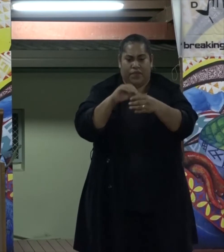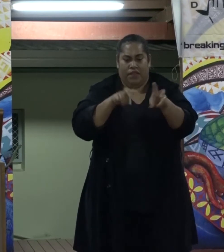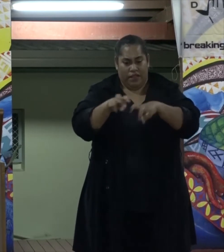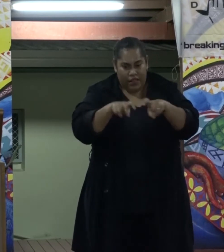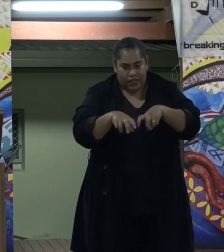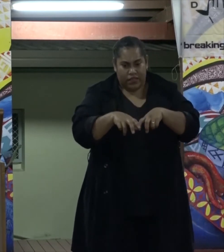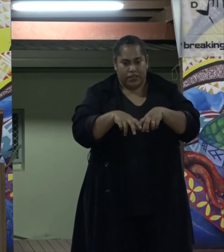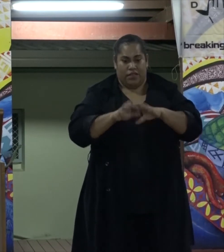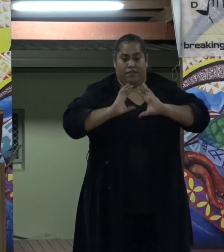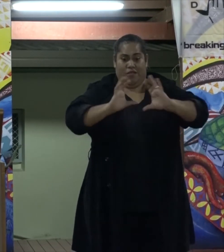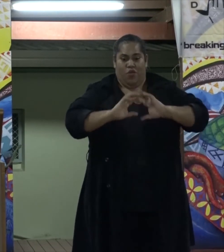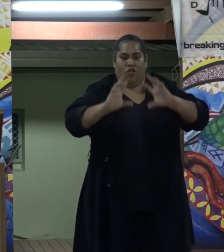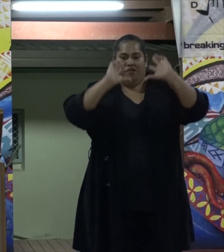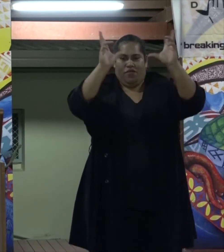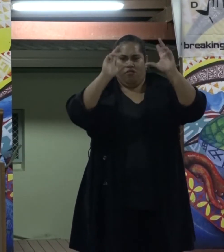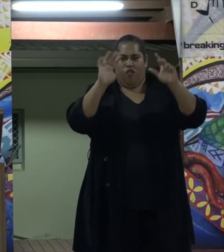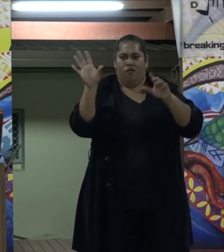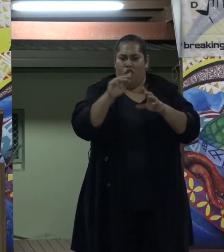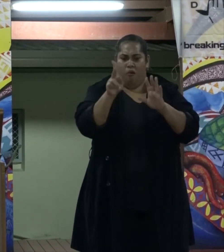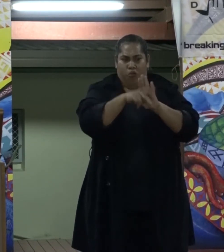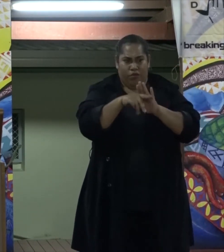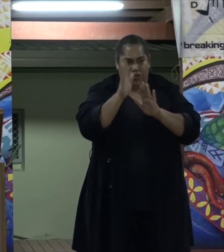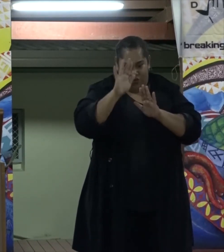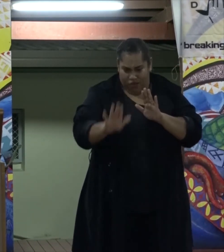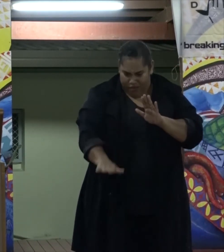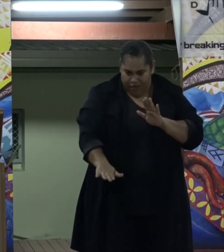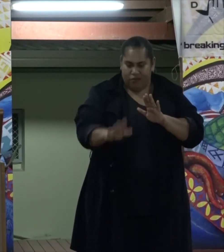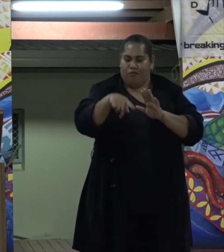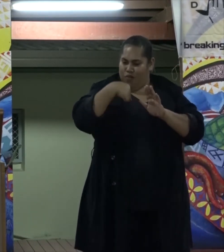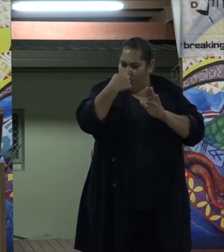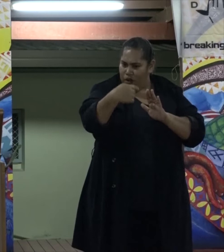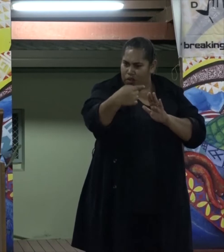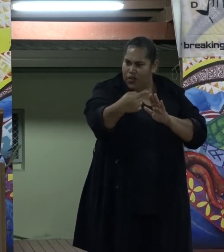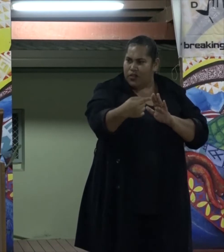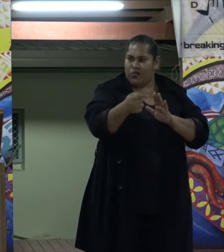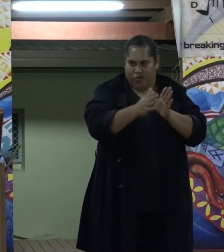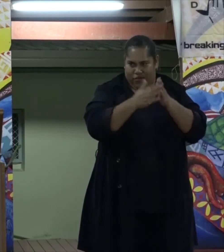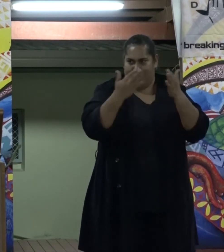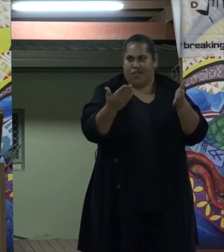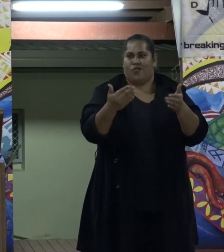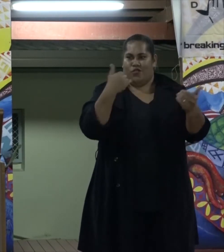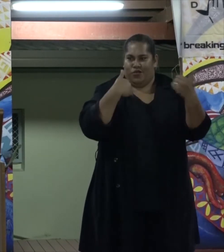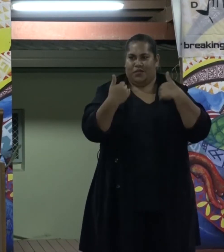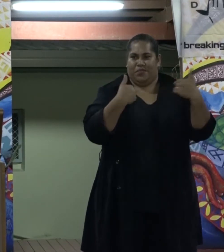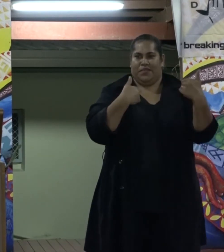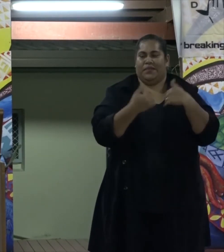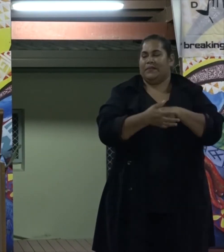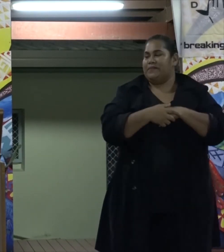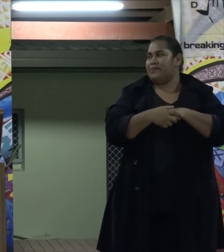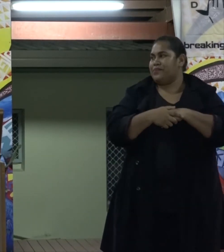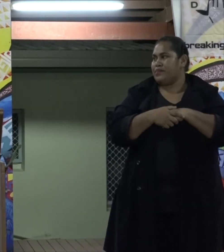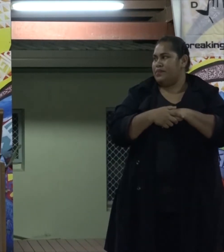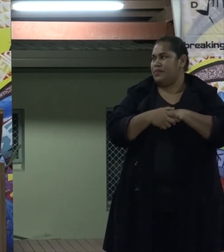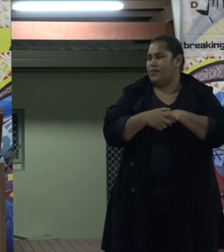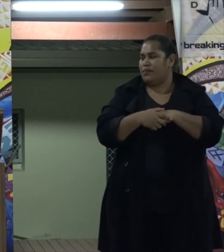netball, and volleyball from my primary school days and continued it when I was a senior student at USP. In